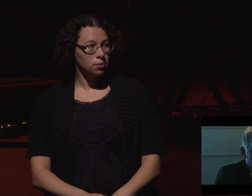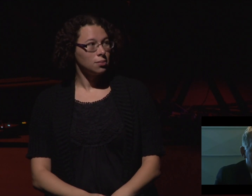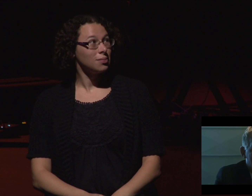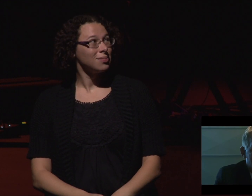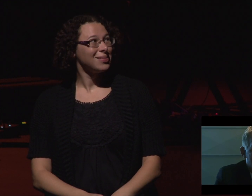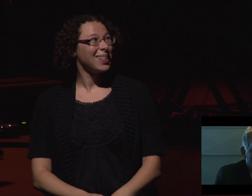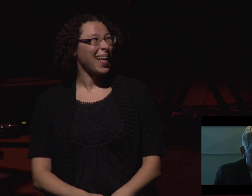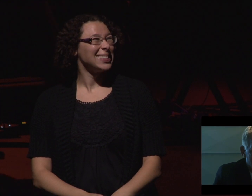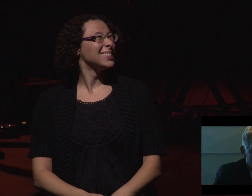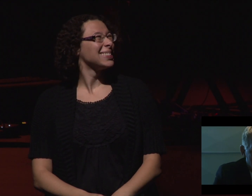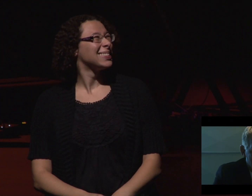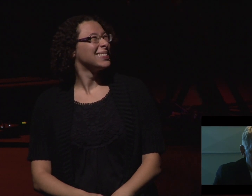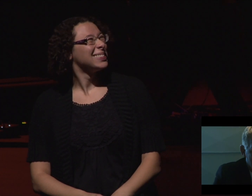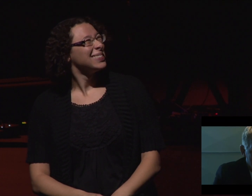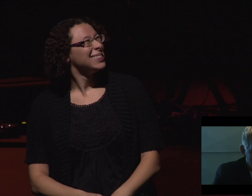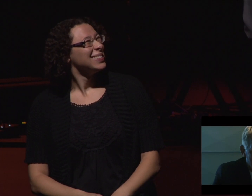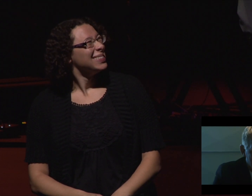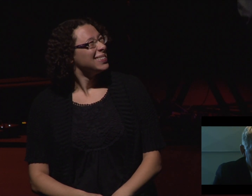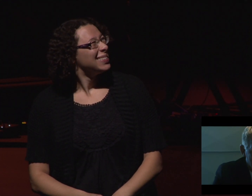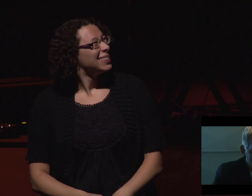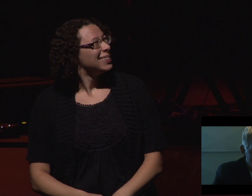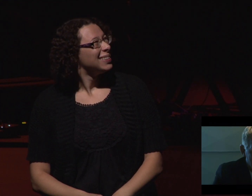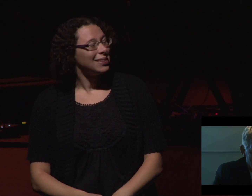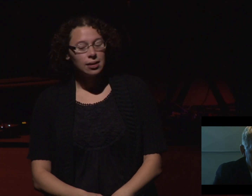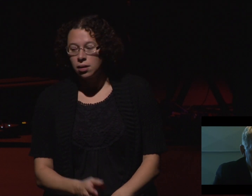know. I just don't understand.